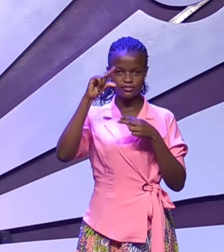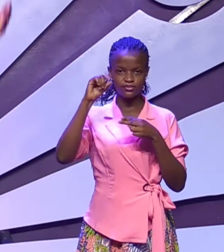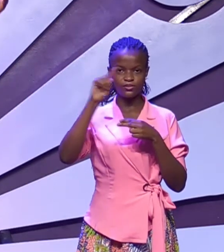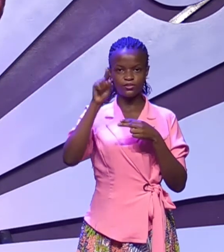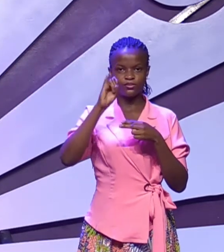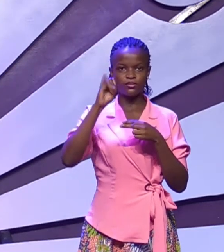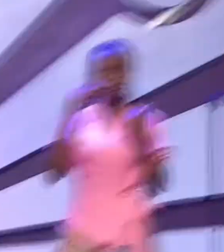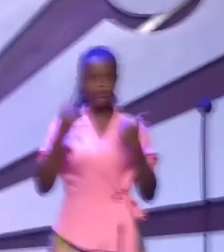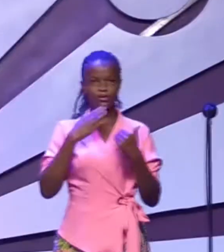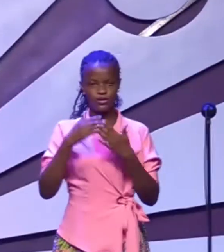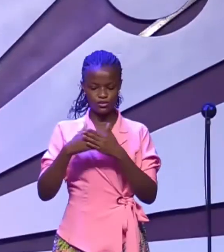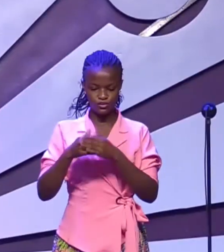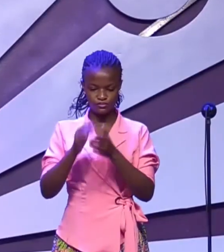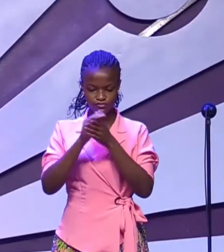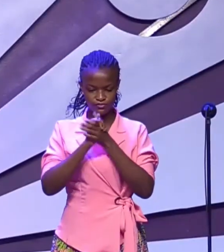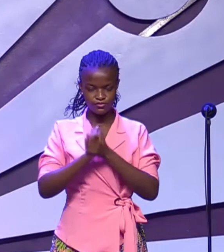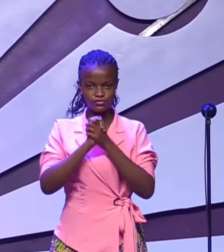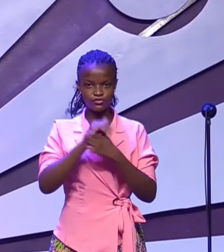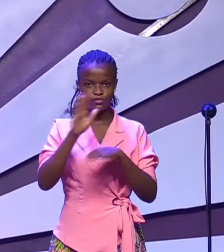I want to greet you this morning. How are you?